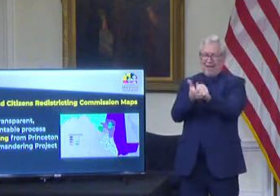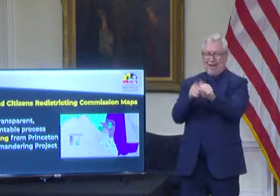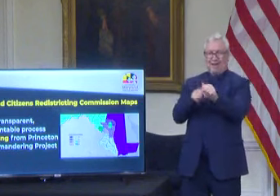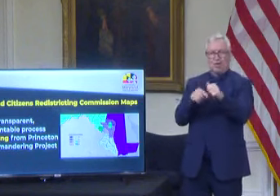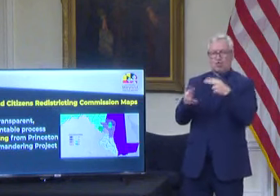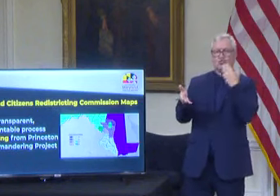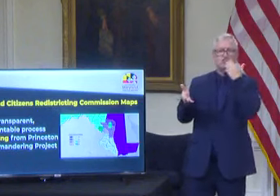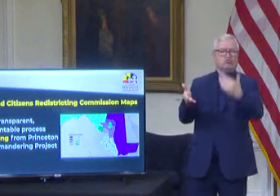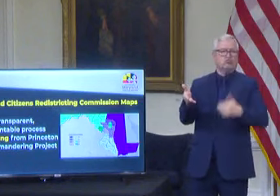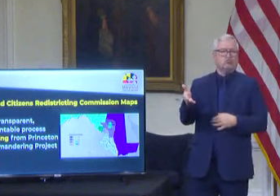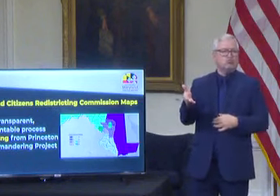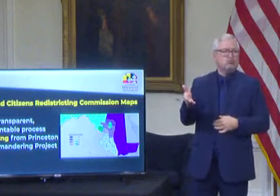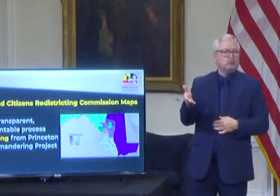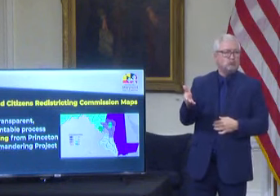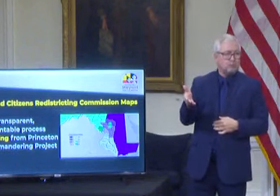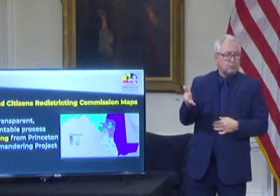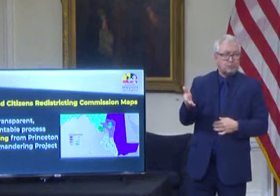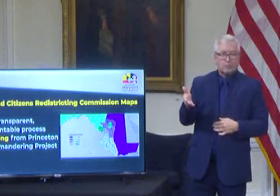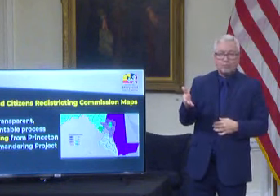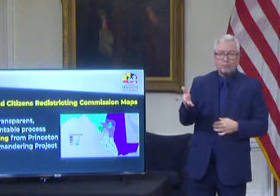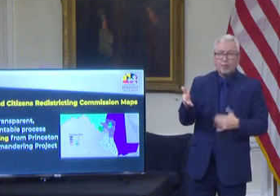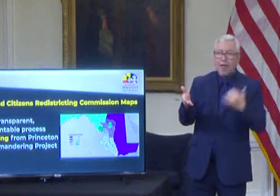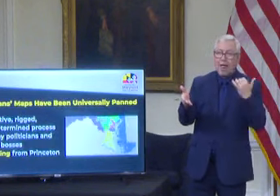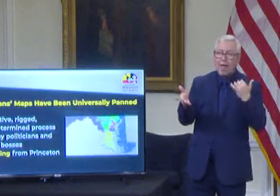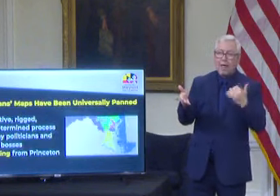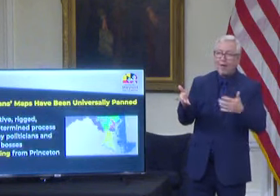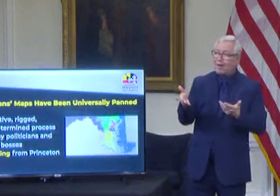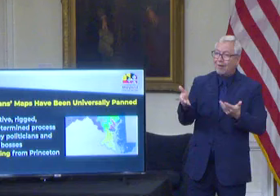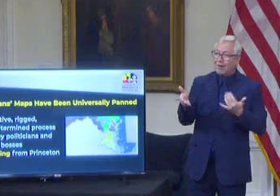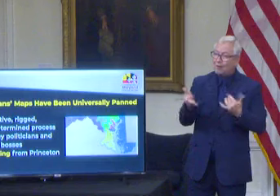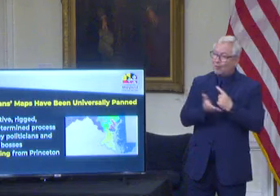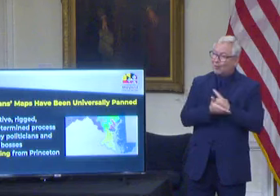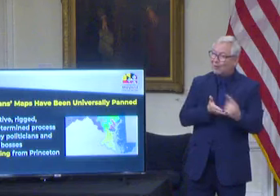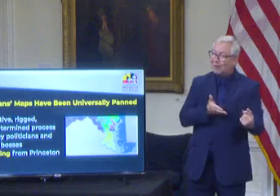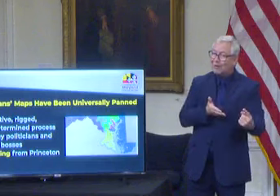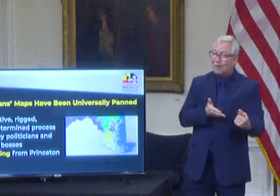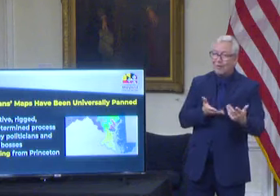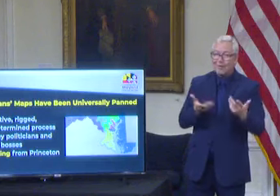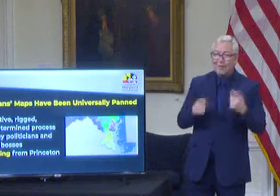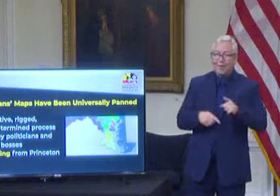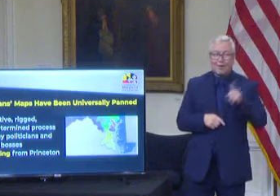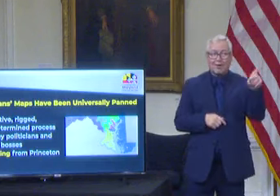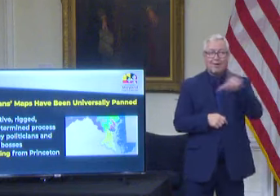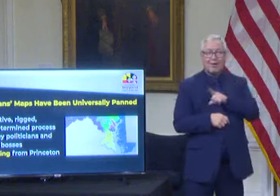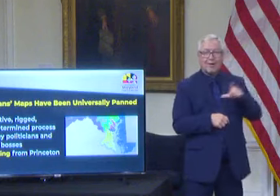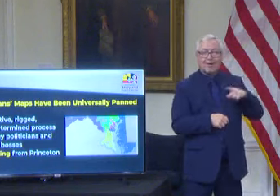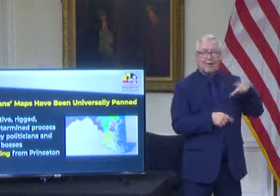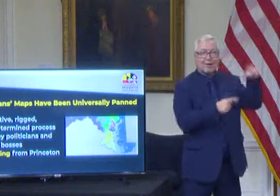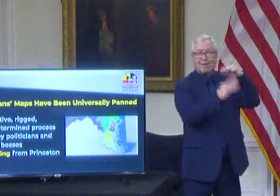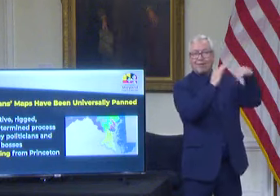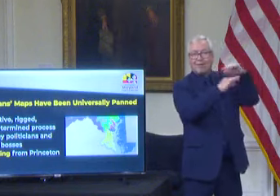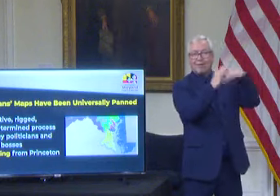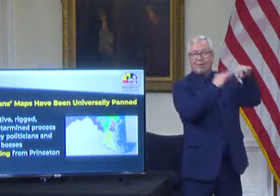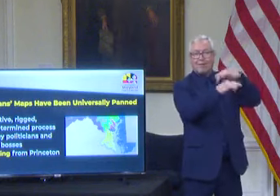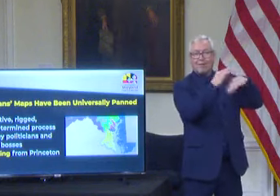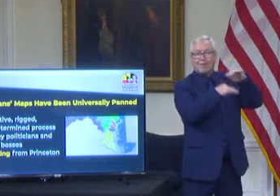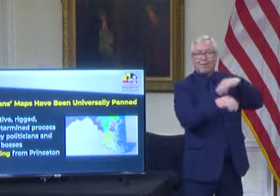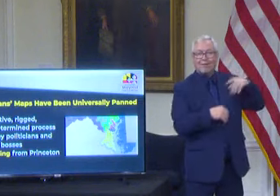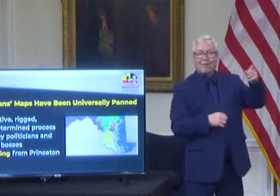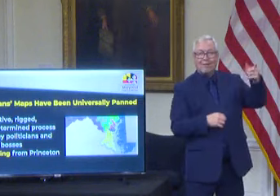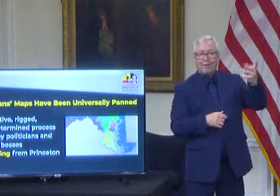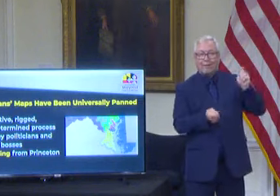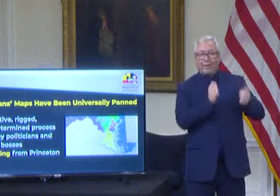But it's been made crystal clear this week that the legislature has rigged the process and